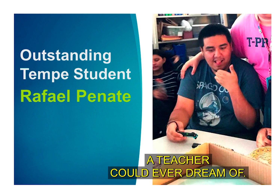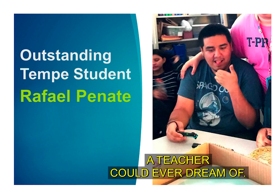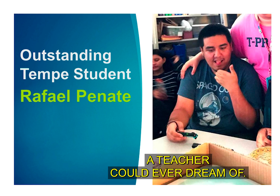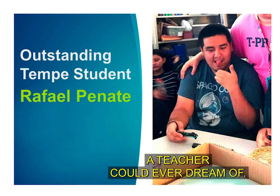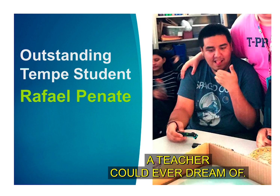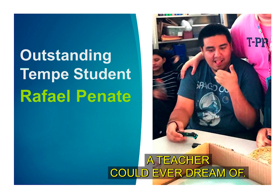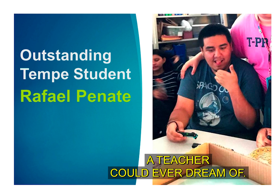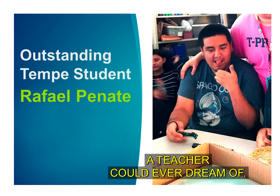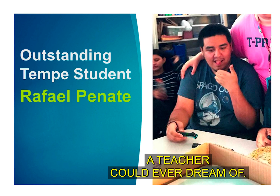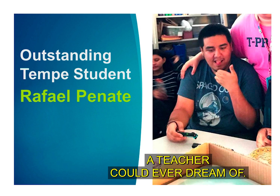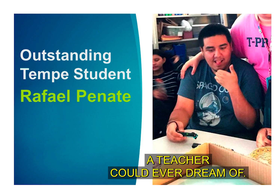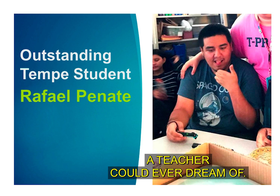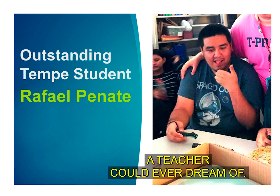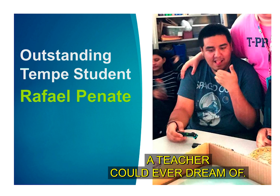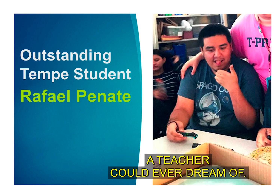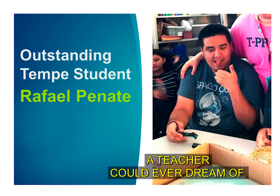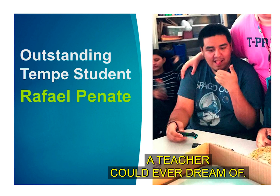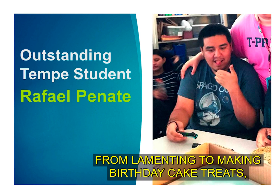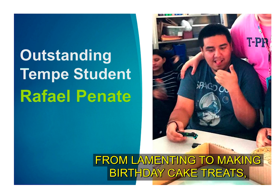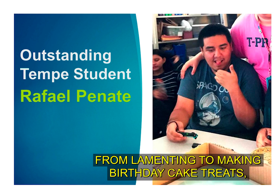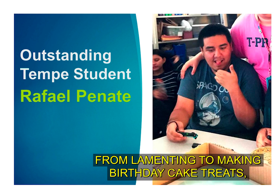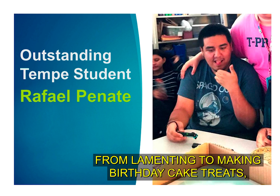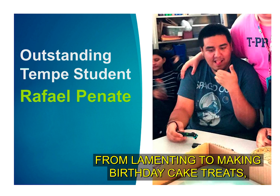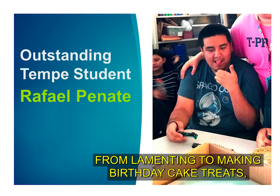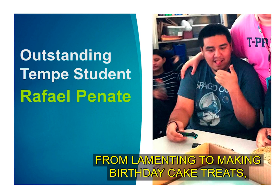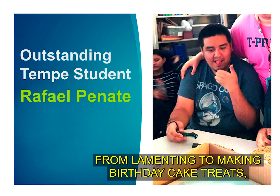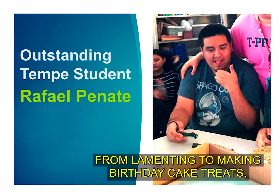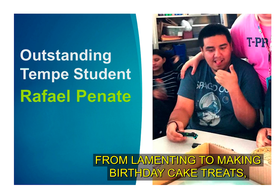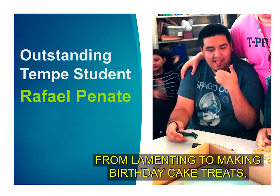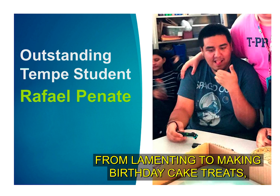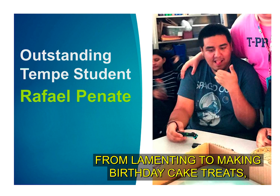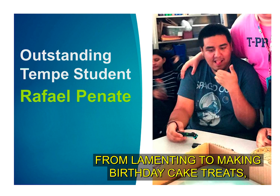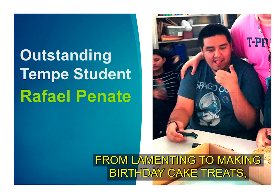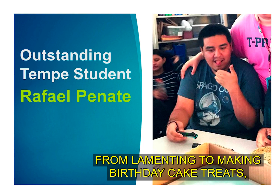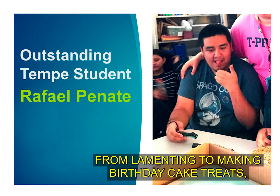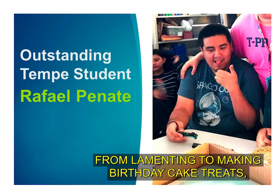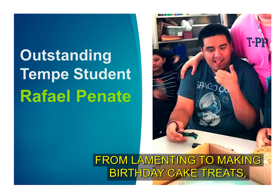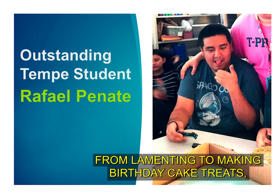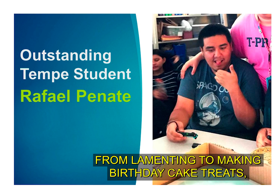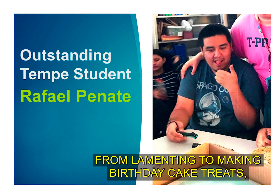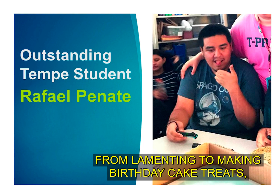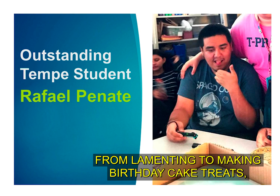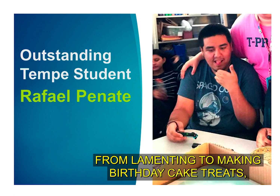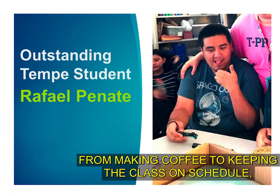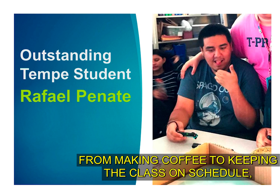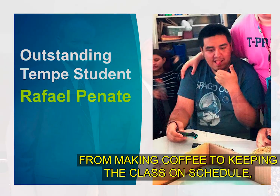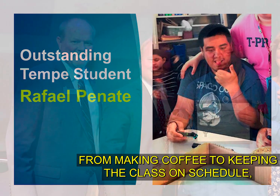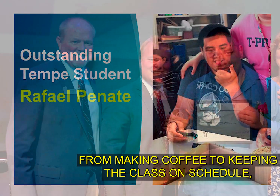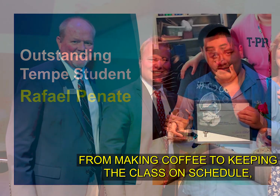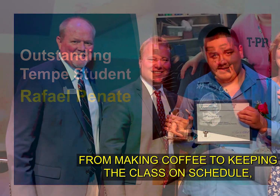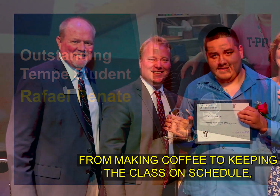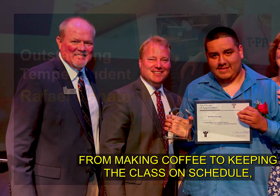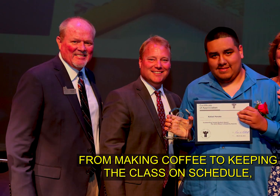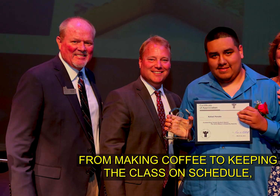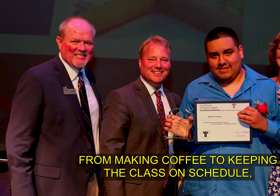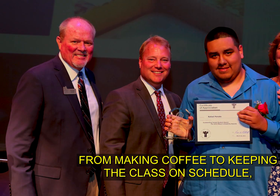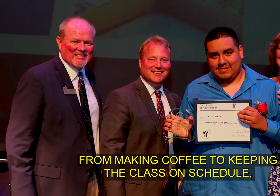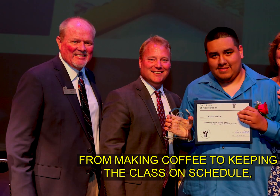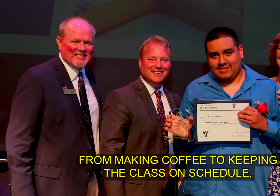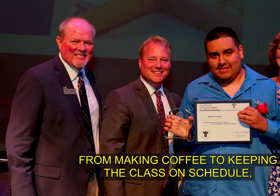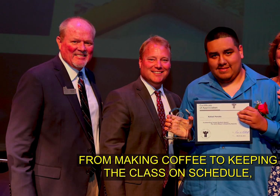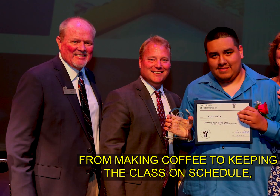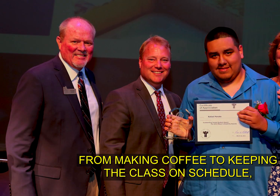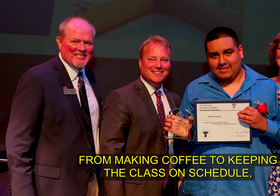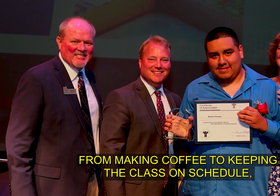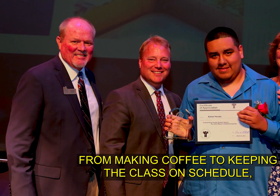a teacher could ever dream of from lamenting to bake birthday cake treats from making coffee to